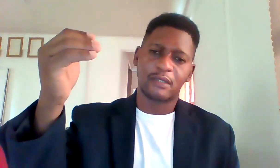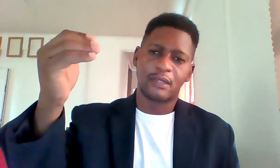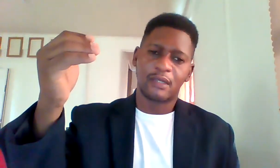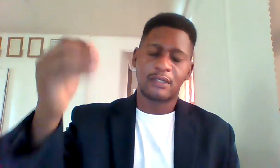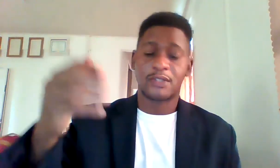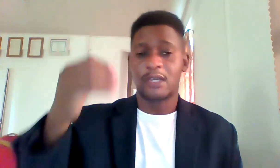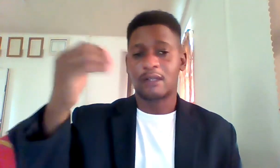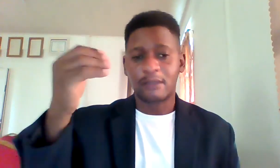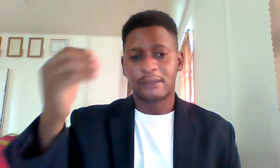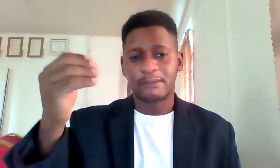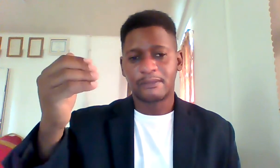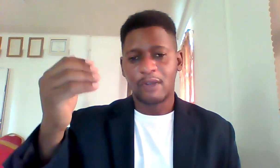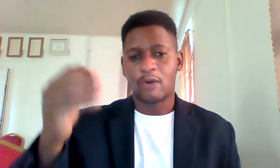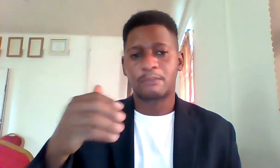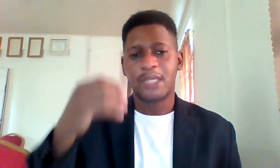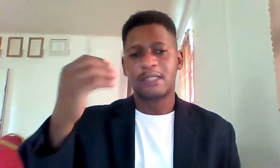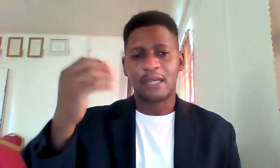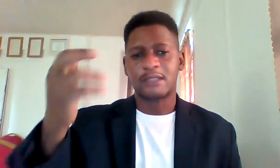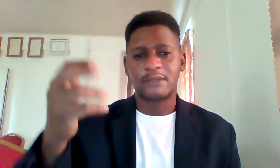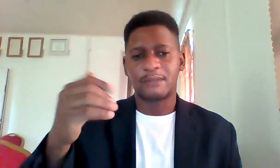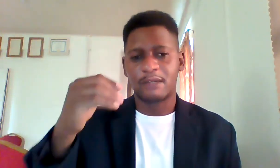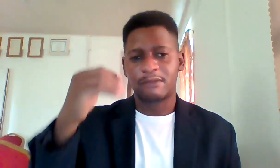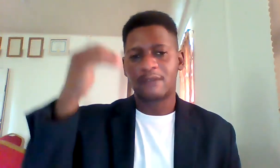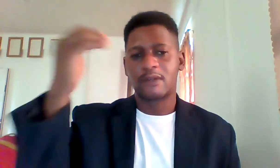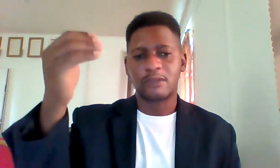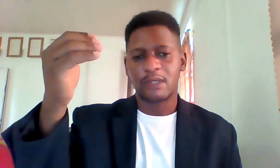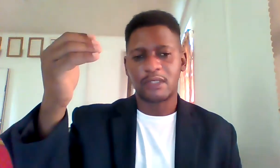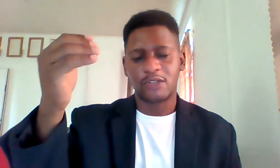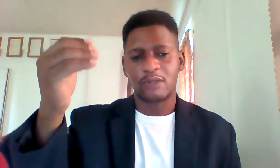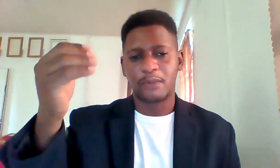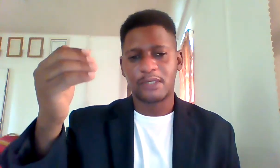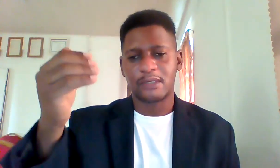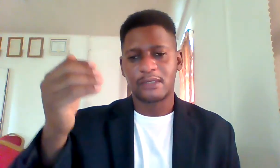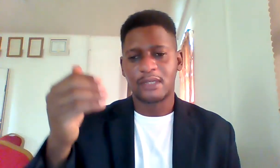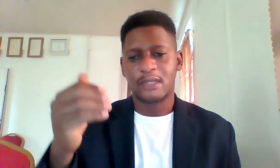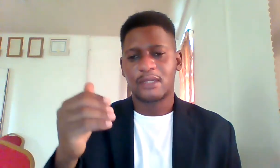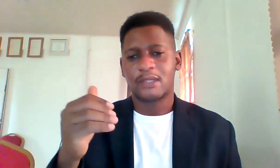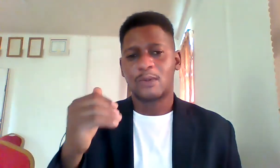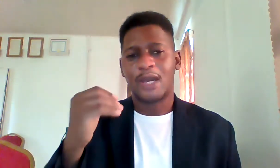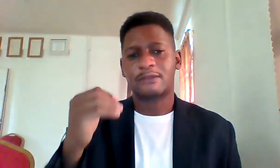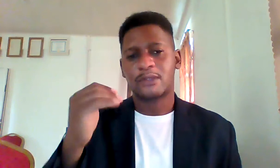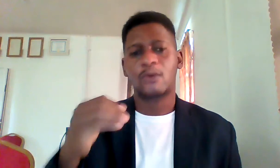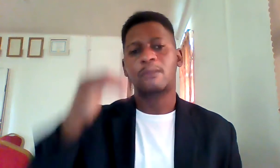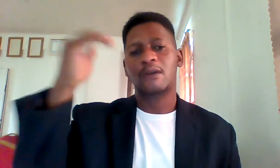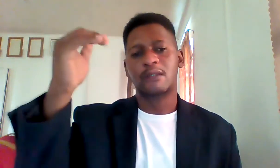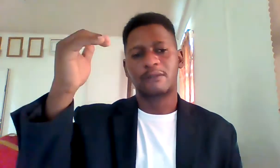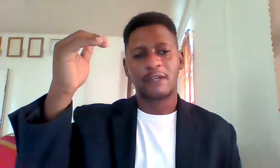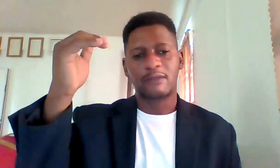your sales or business activity by 500 additional persons you have to go beyond the 500